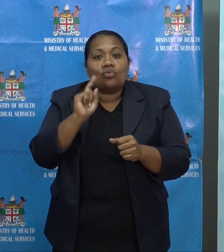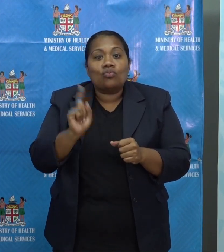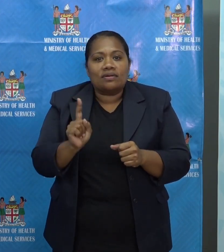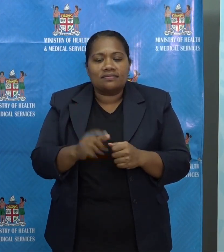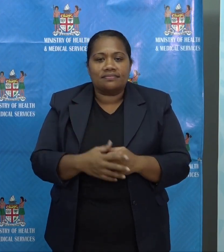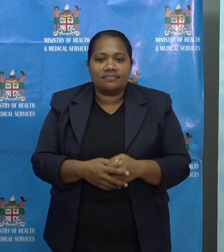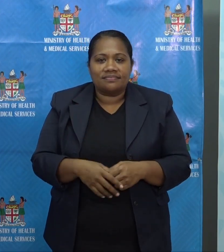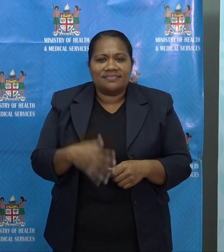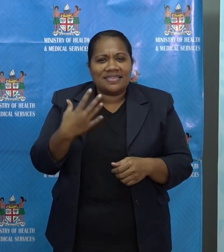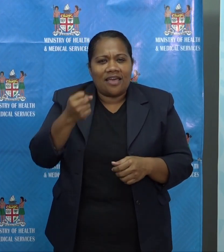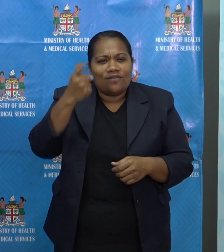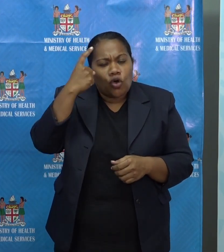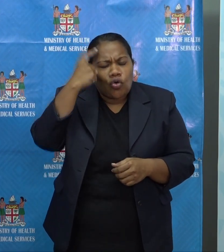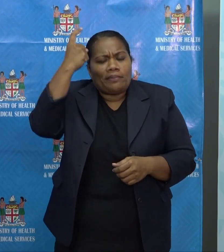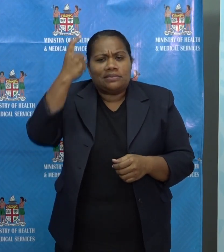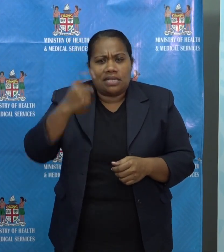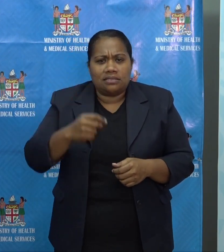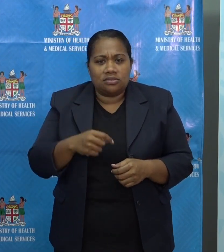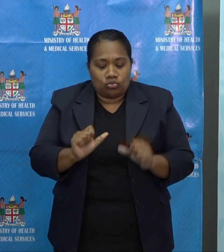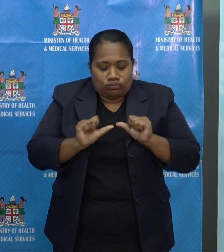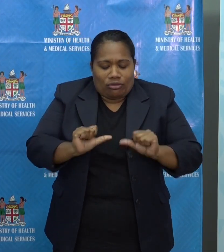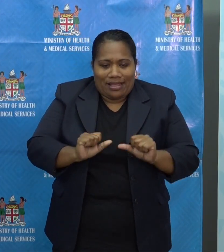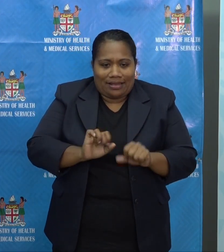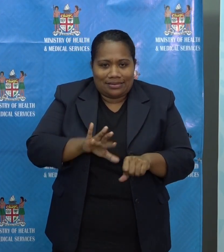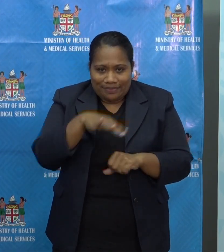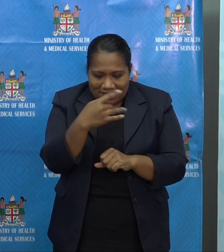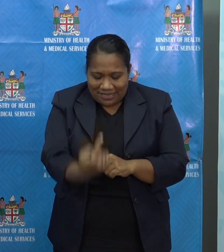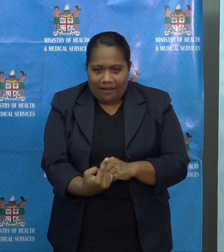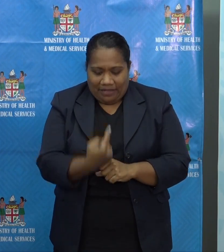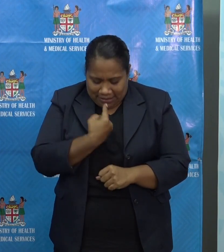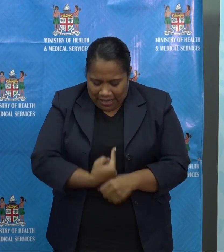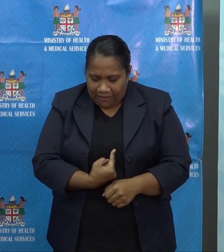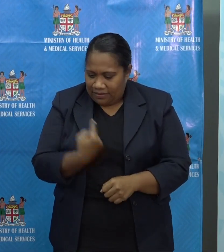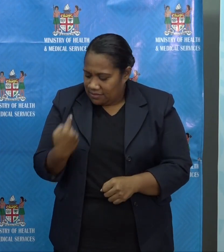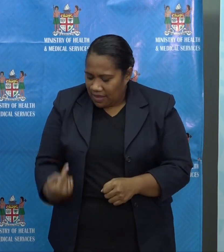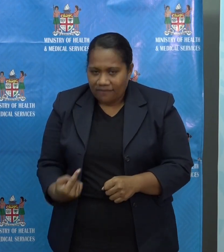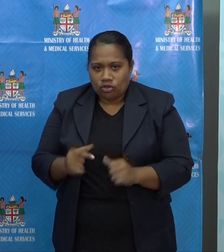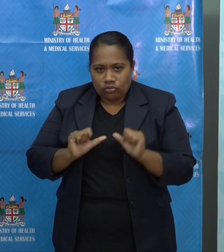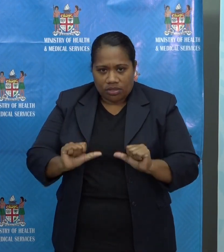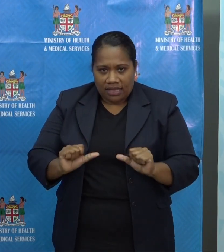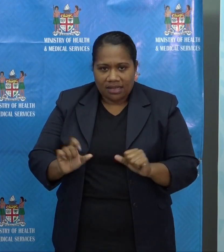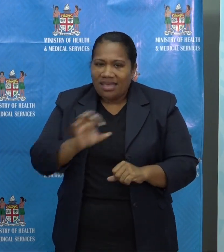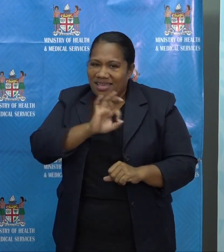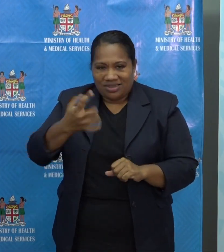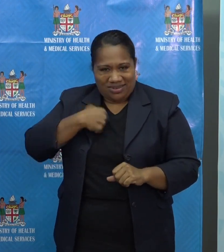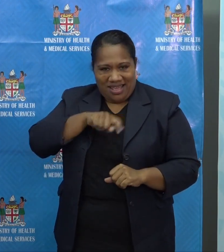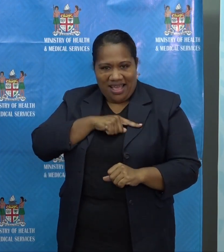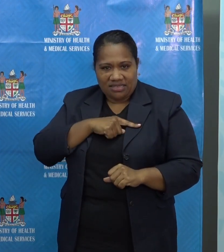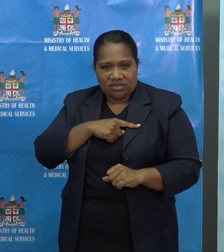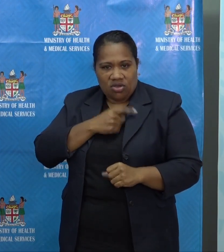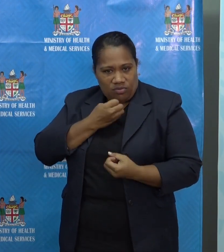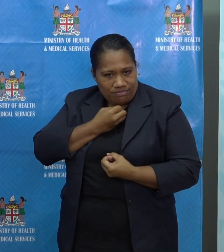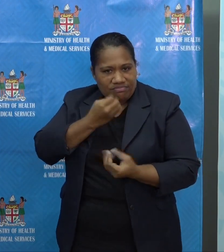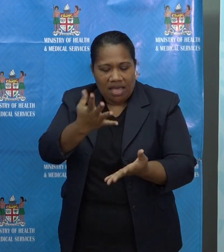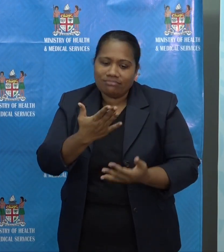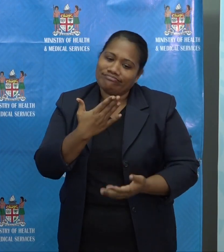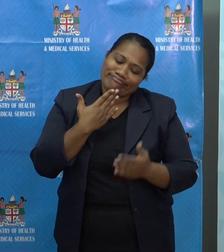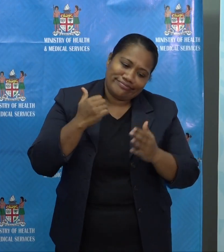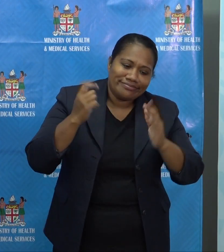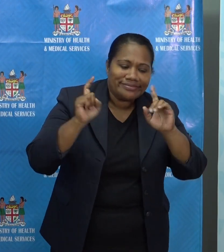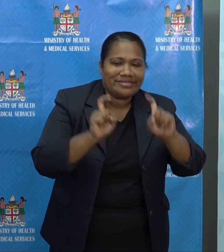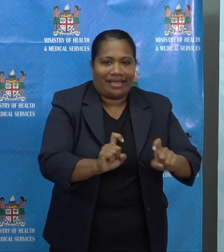sense measure to defending themselves, rather than us having to mandate for them to stay in their houses.